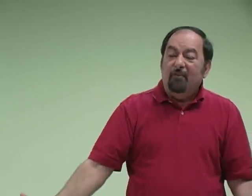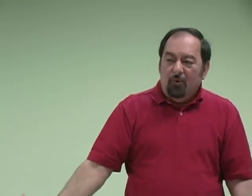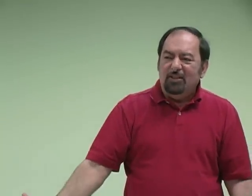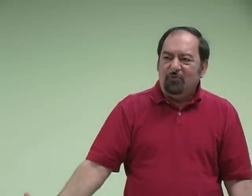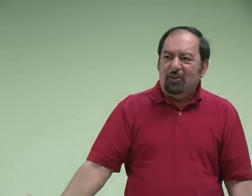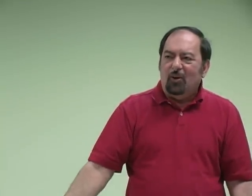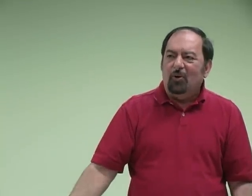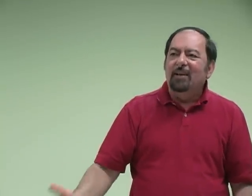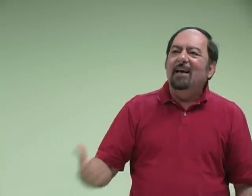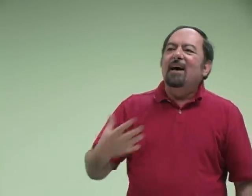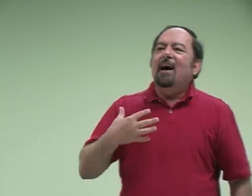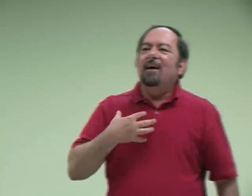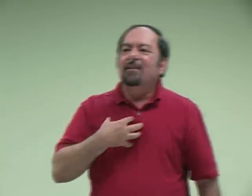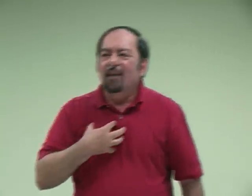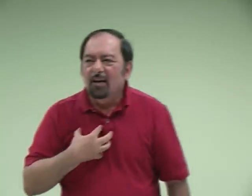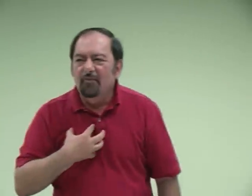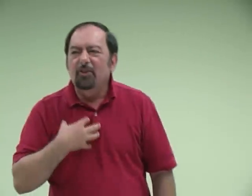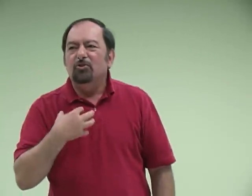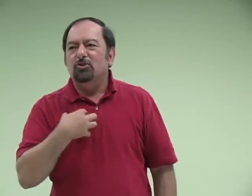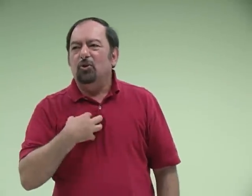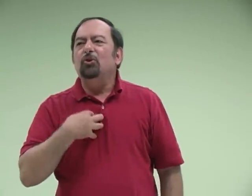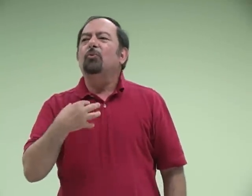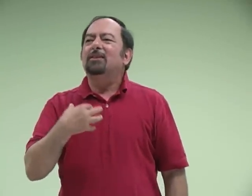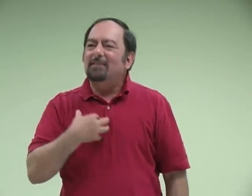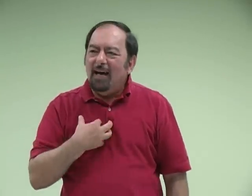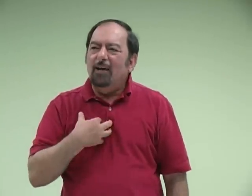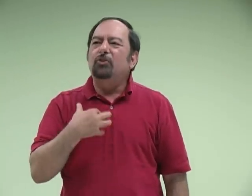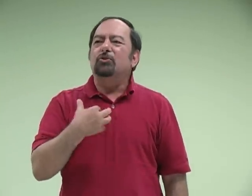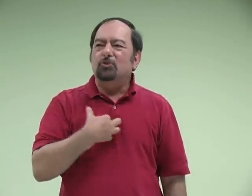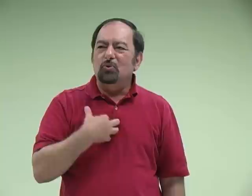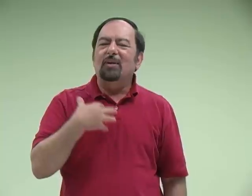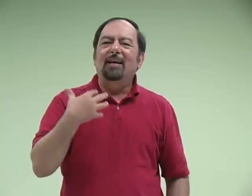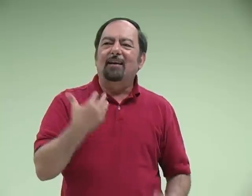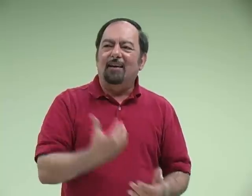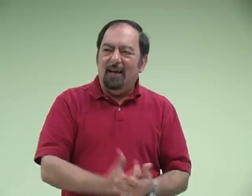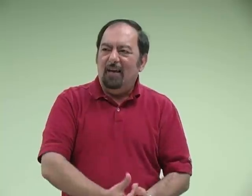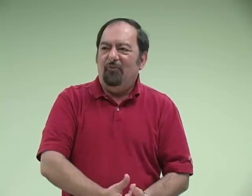living with us for the Lord. And not loving your soul. You will die to your psuche life.